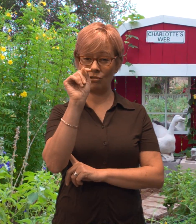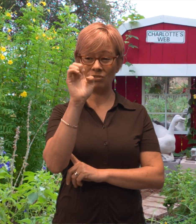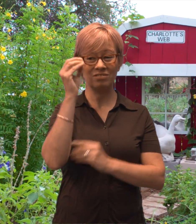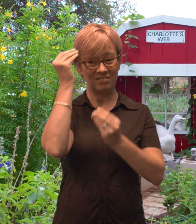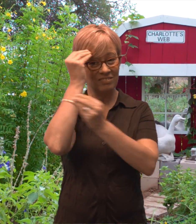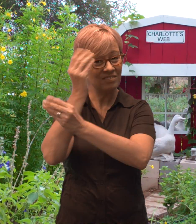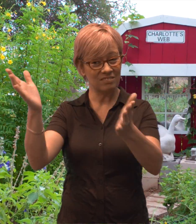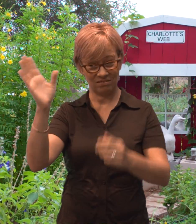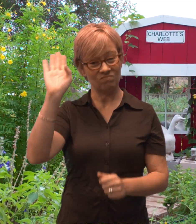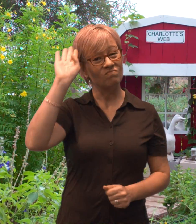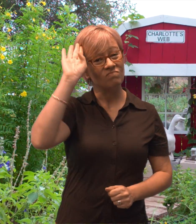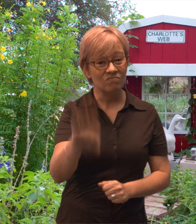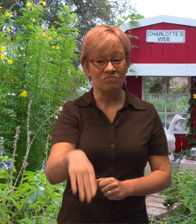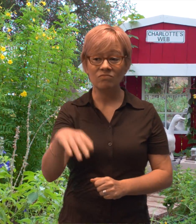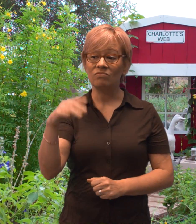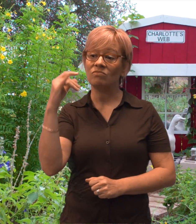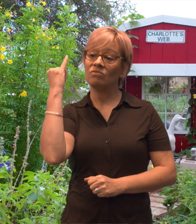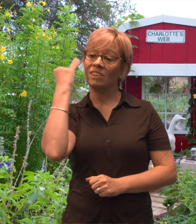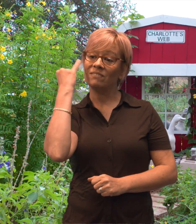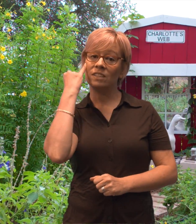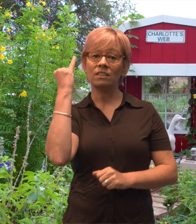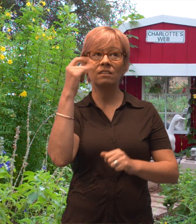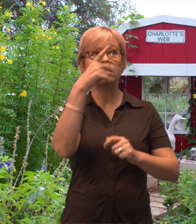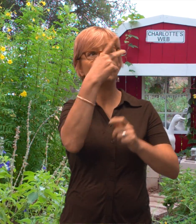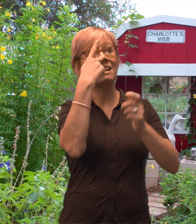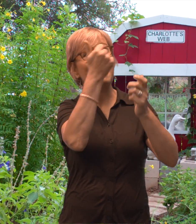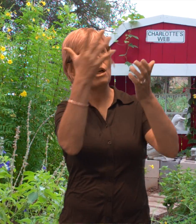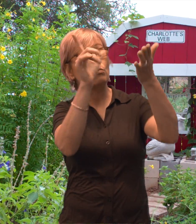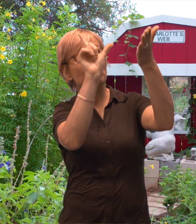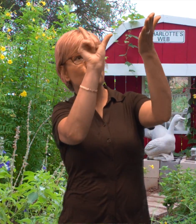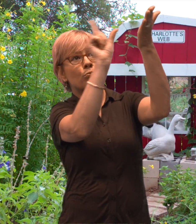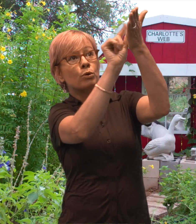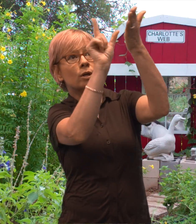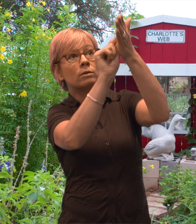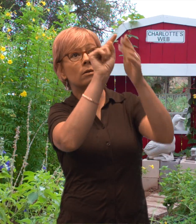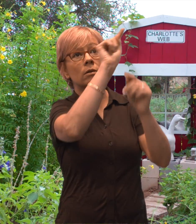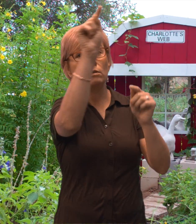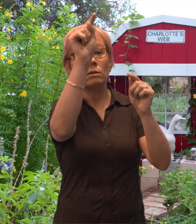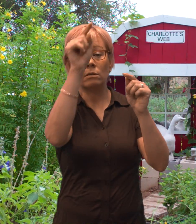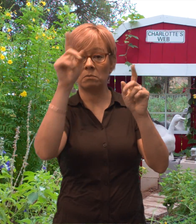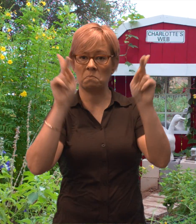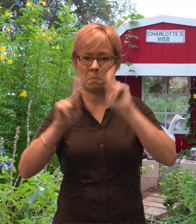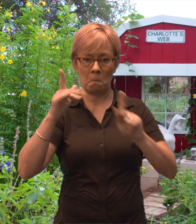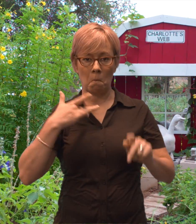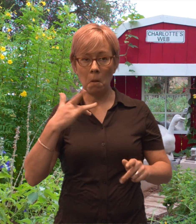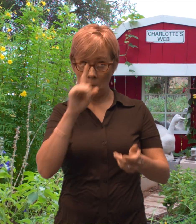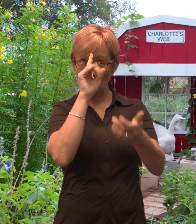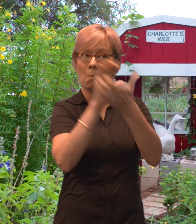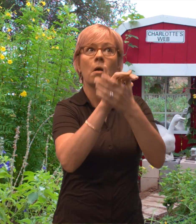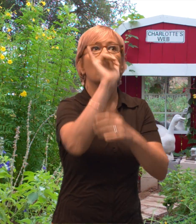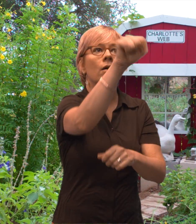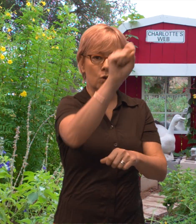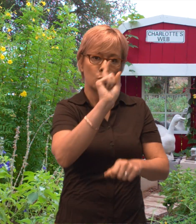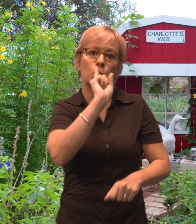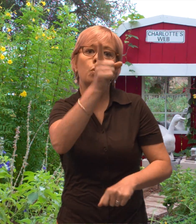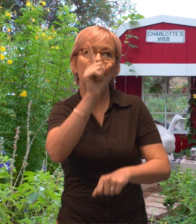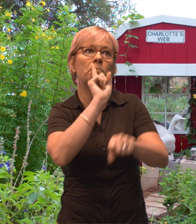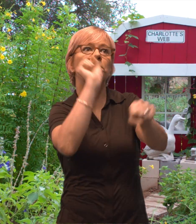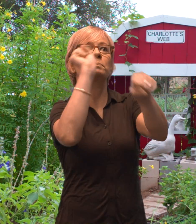Charlotte informs all of the other animals, hey you guys, you know when people see something in print, they believe it, they think it's true.